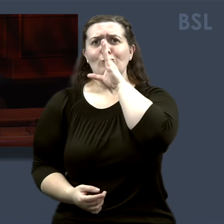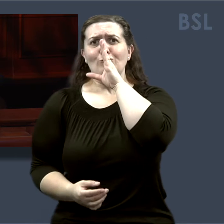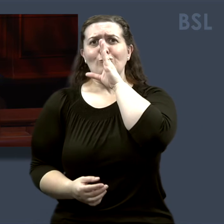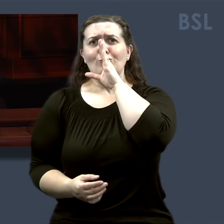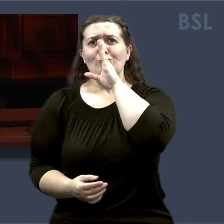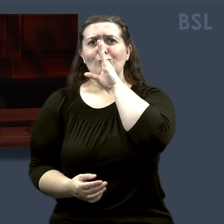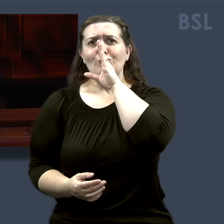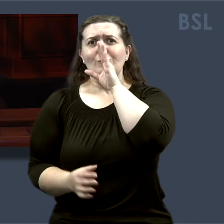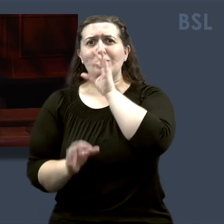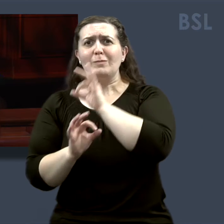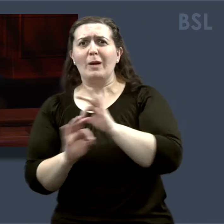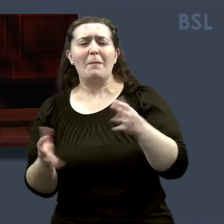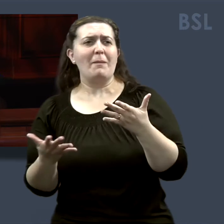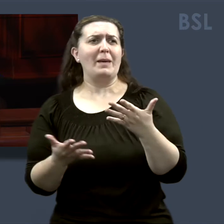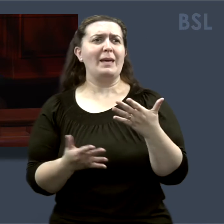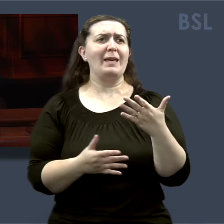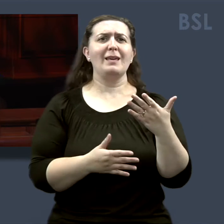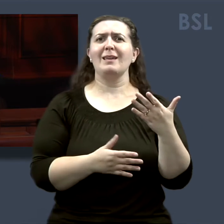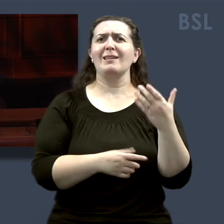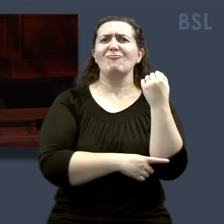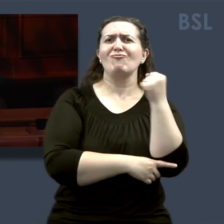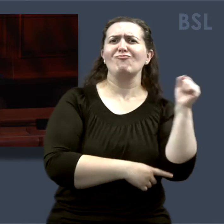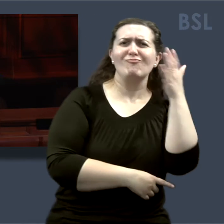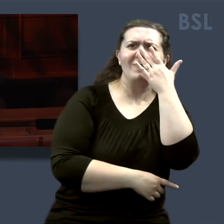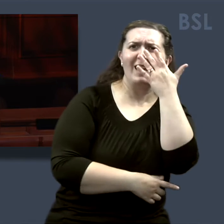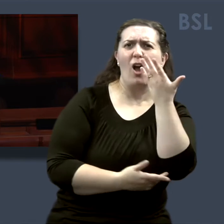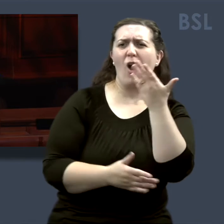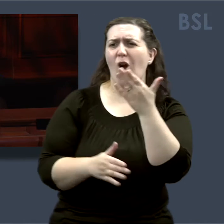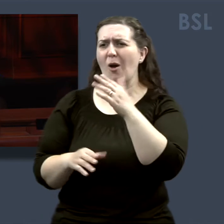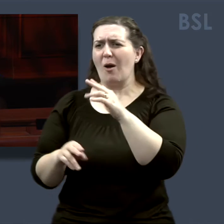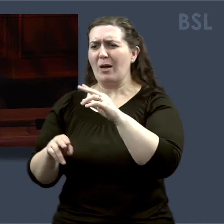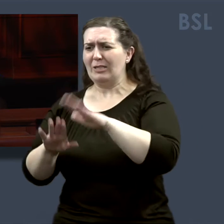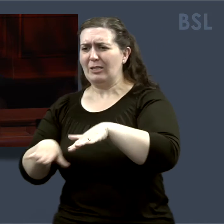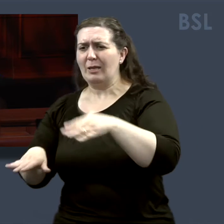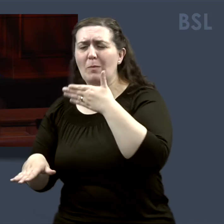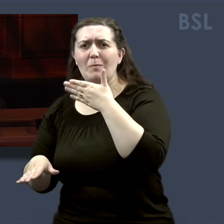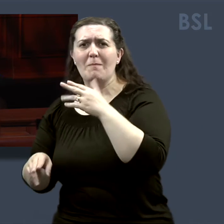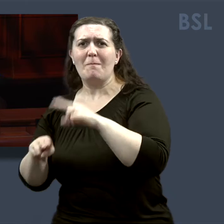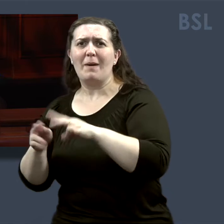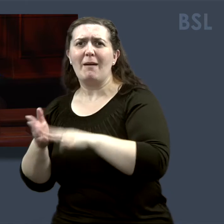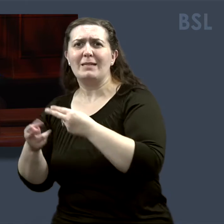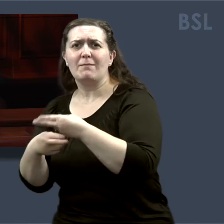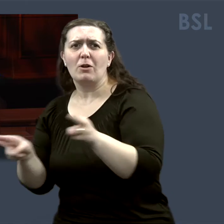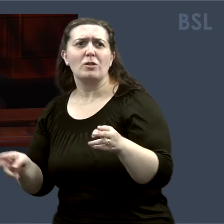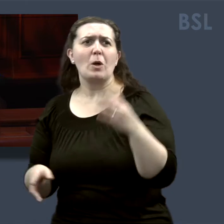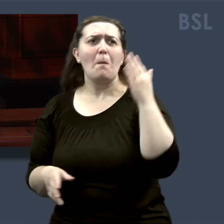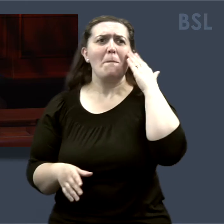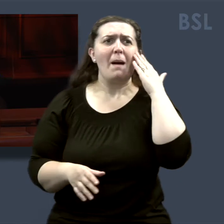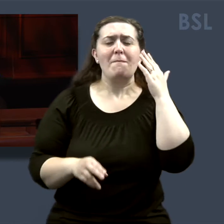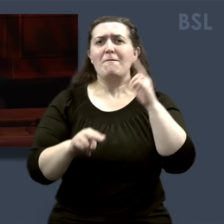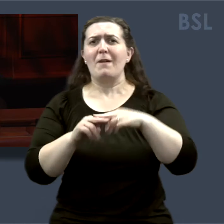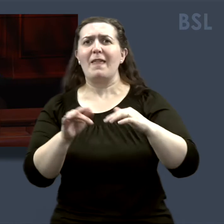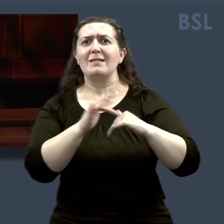seemingly rebellious child or teenager, the children of divorce, the single mother or father,